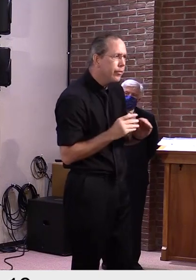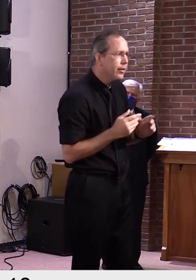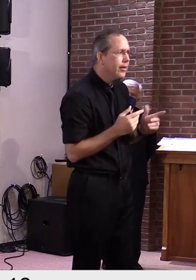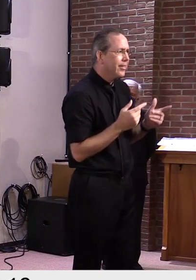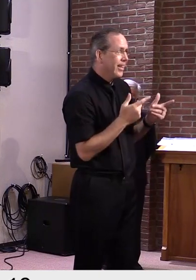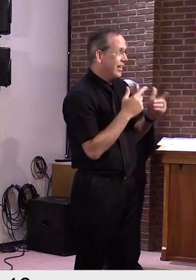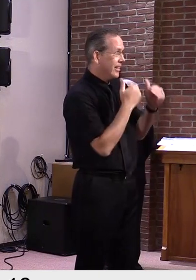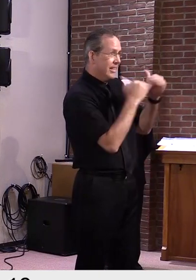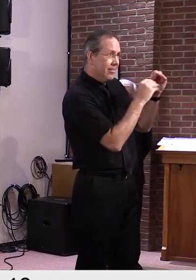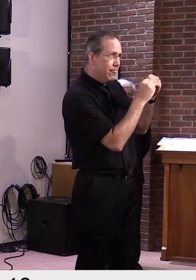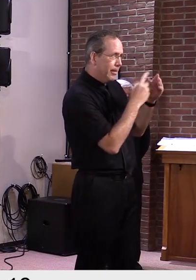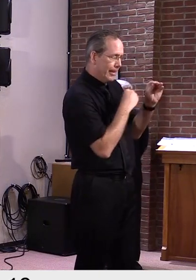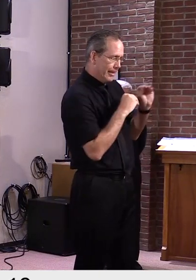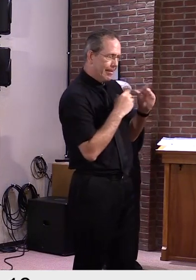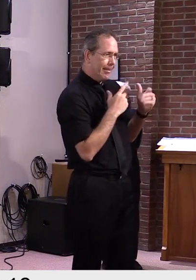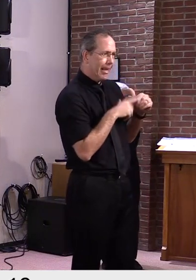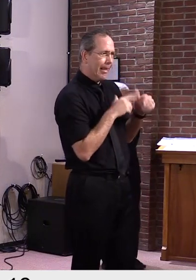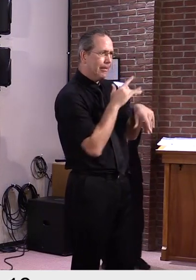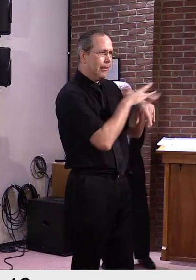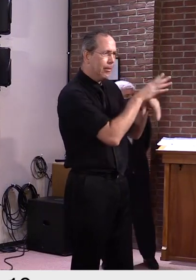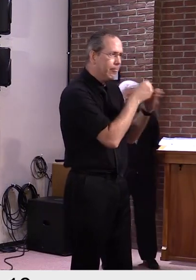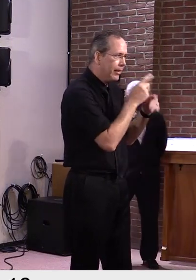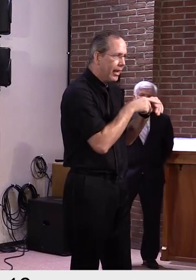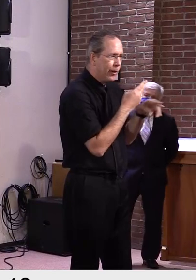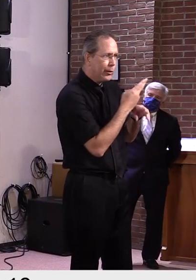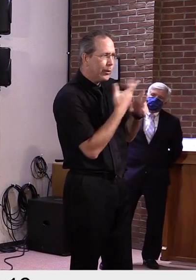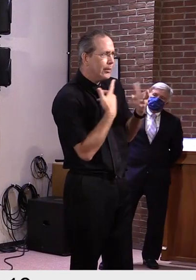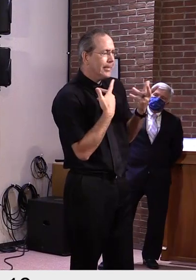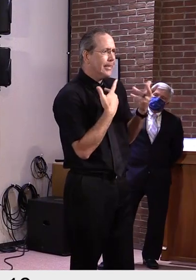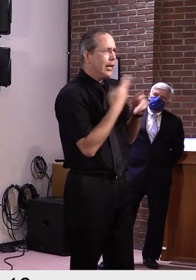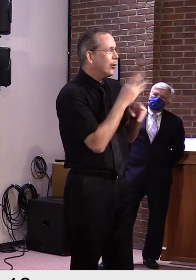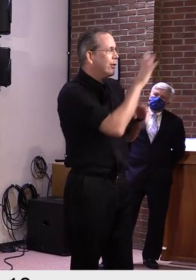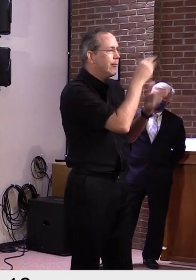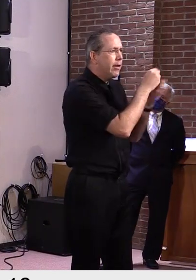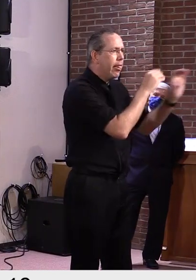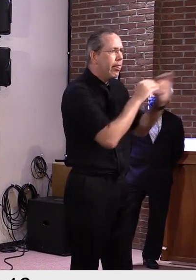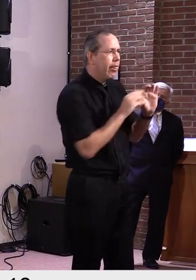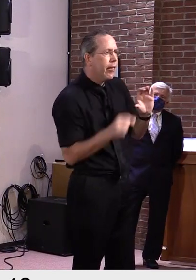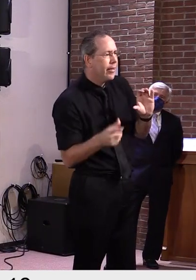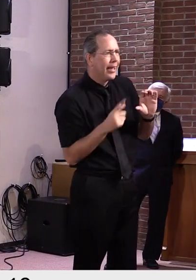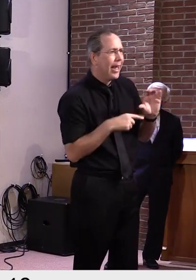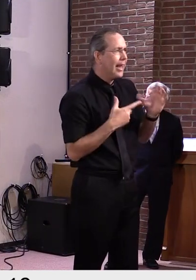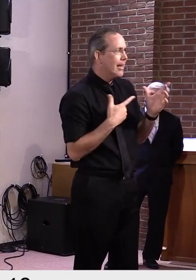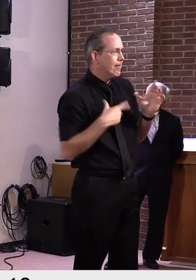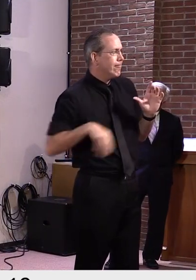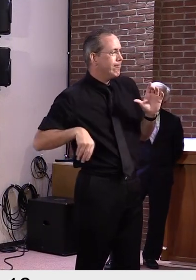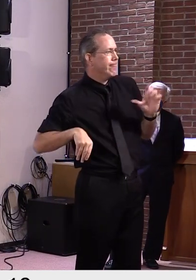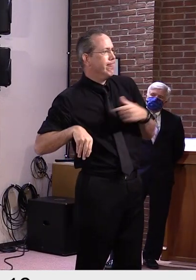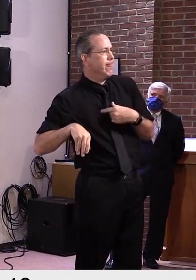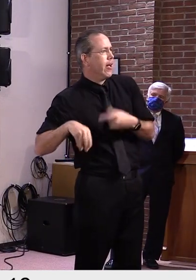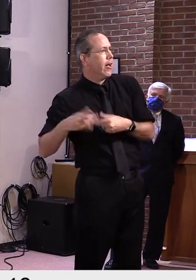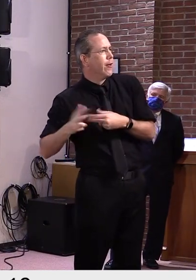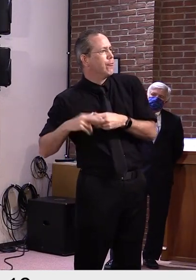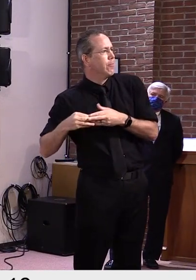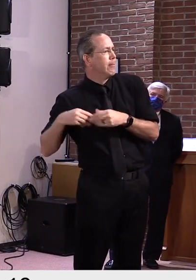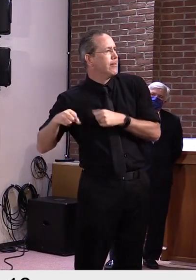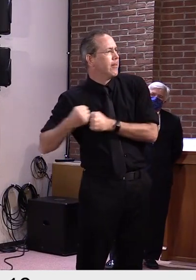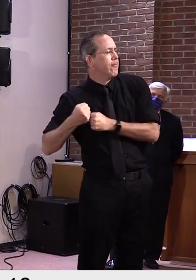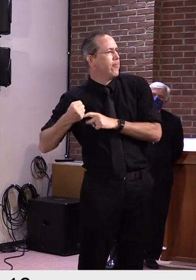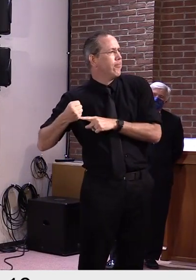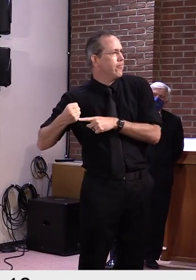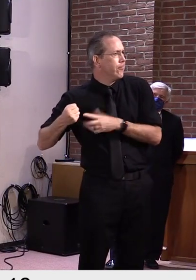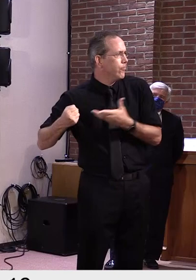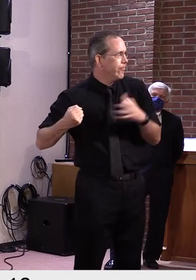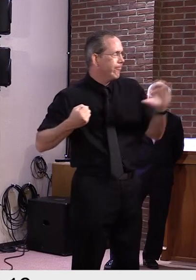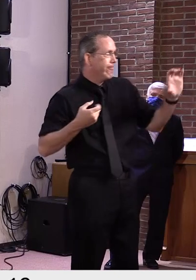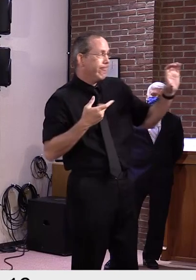budgets and deficits in particular. So without that, we're going to present something that's in real time, what we